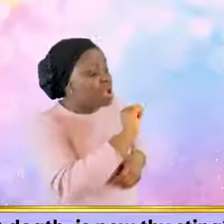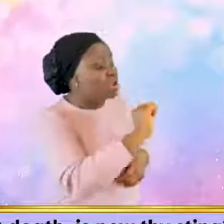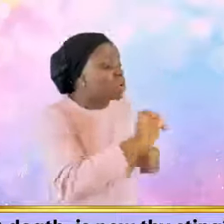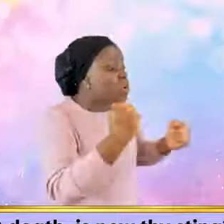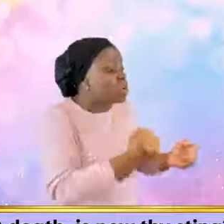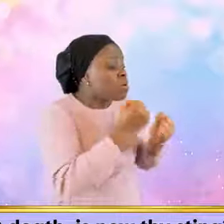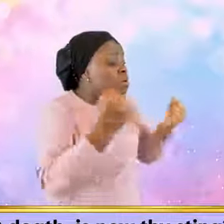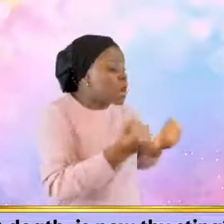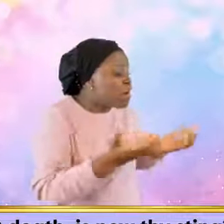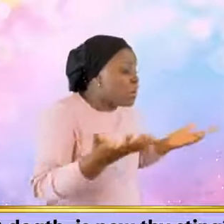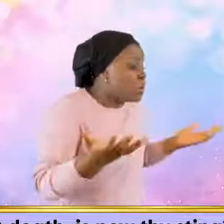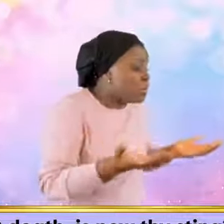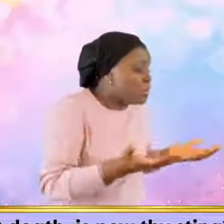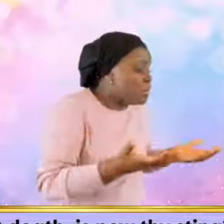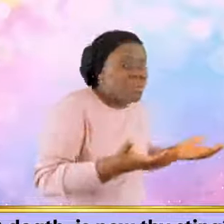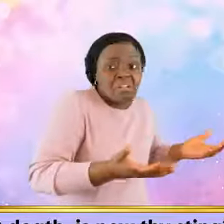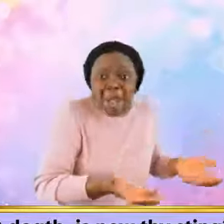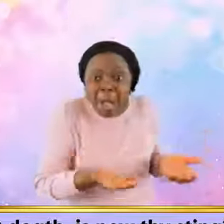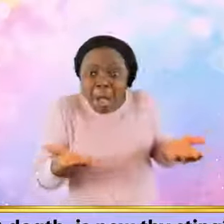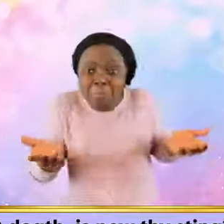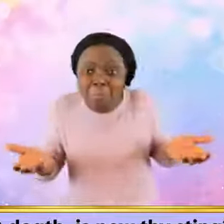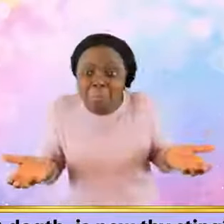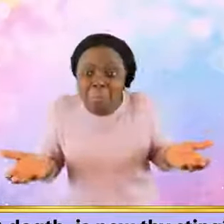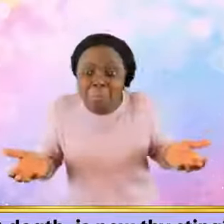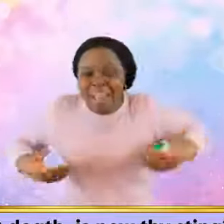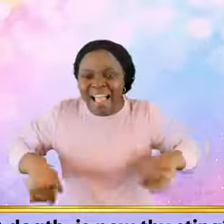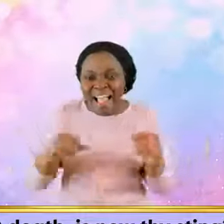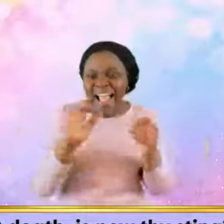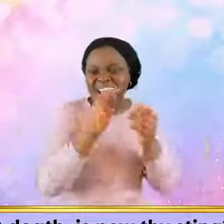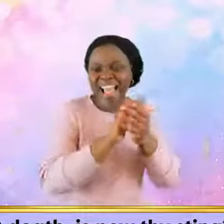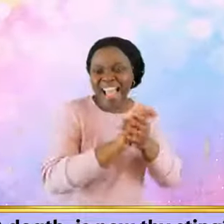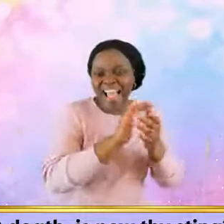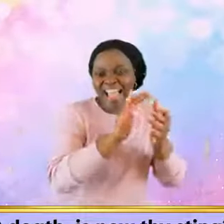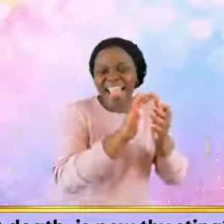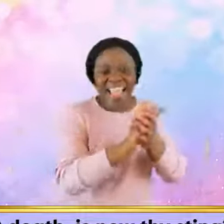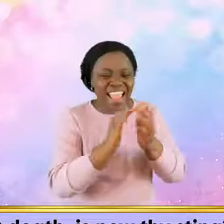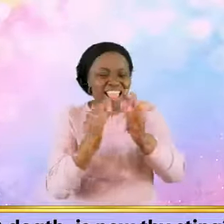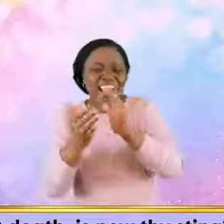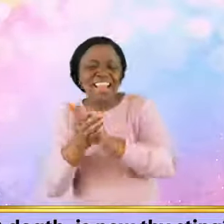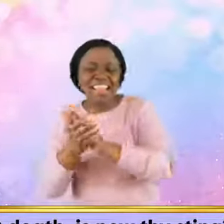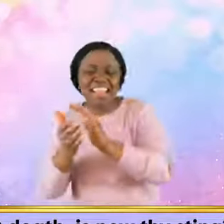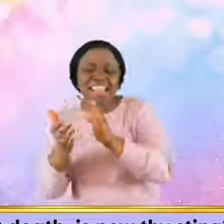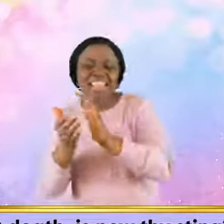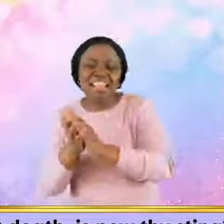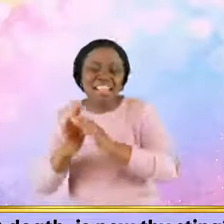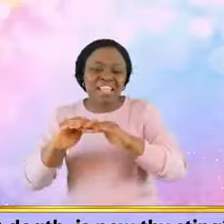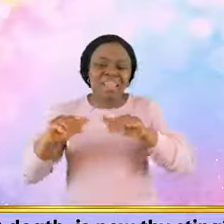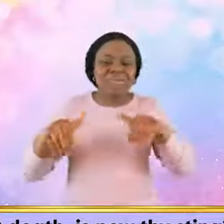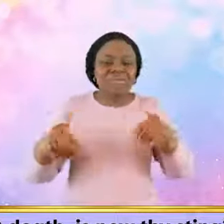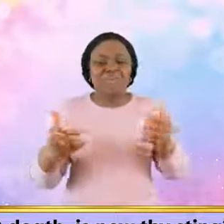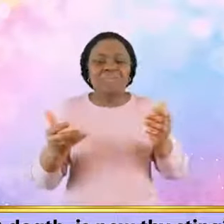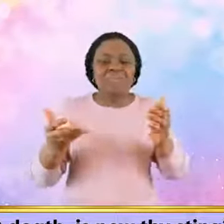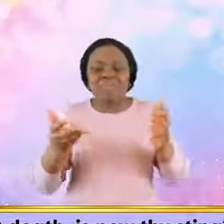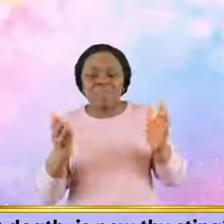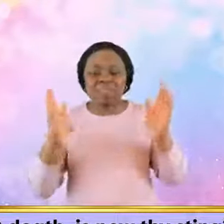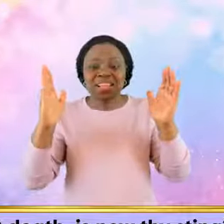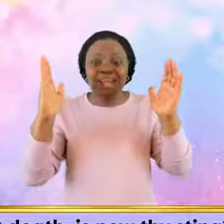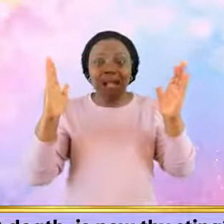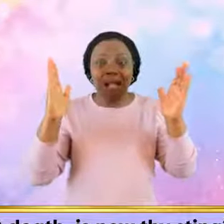death, is now thy sting, Alleluia!